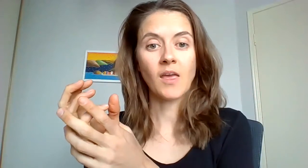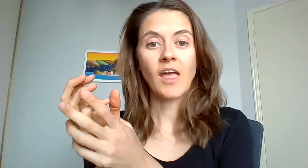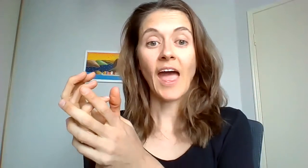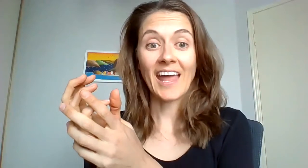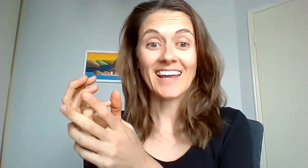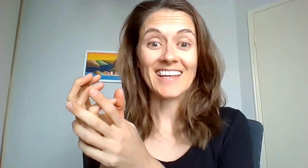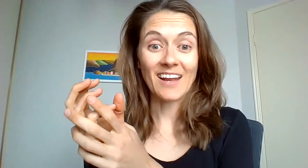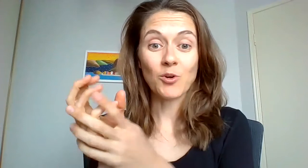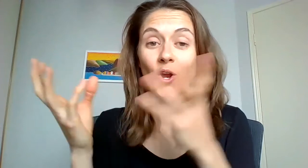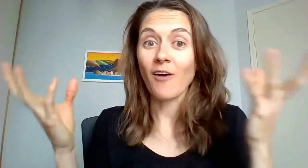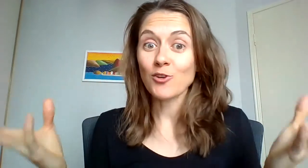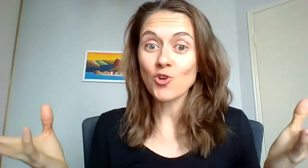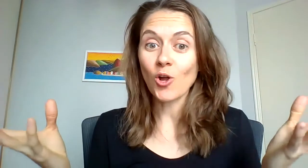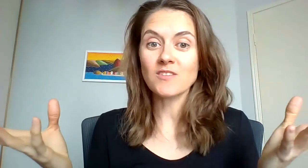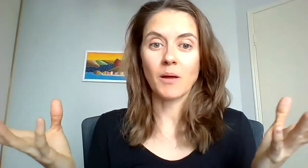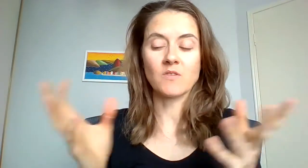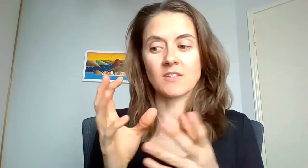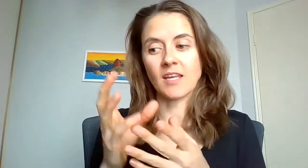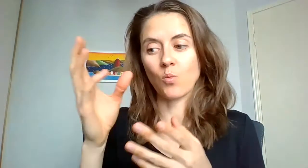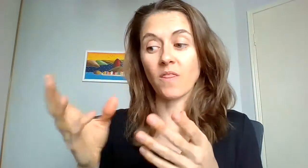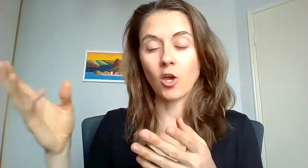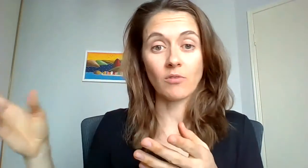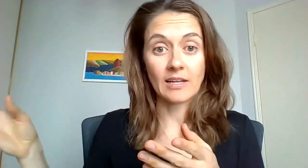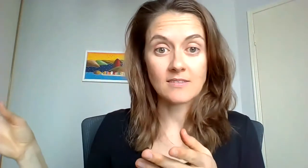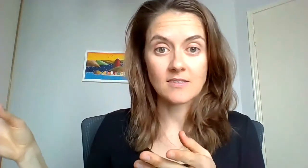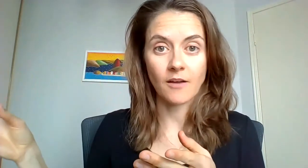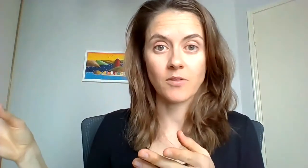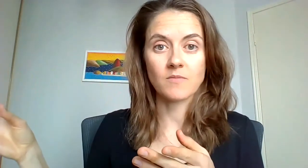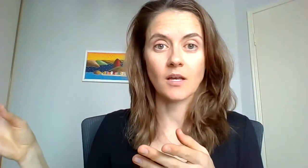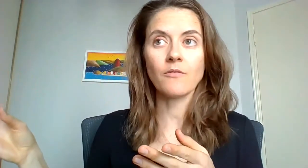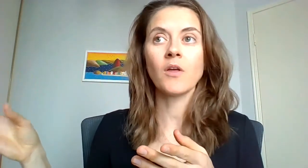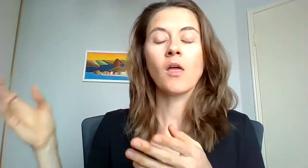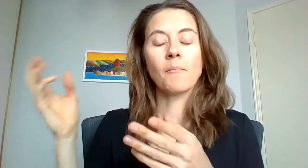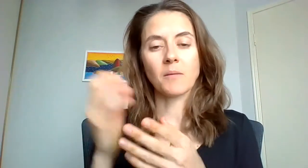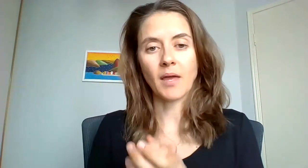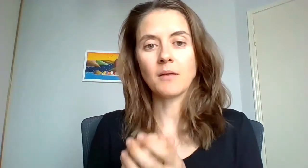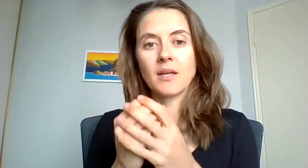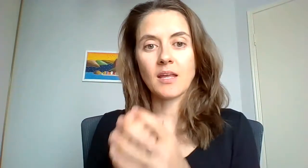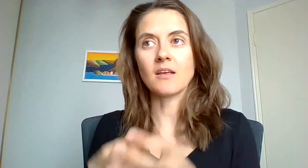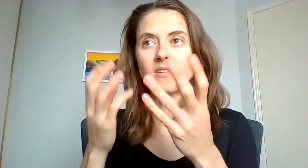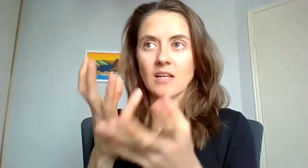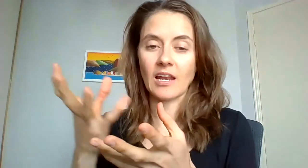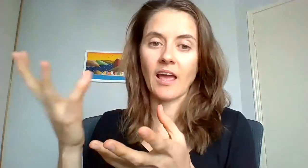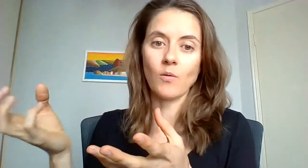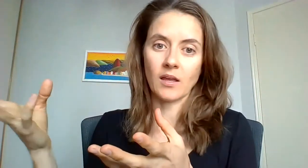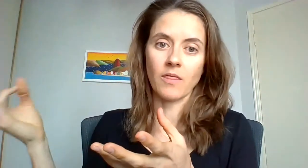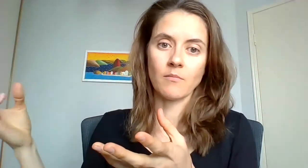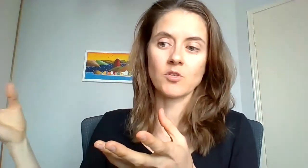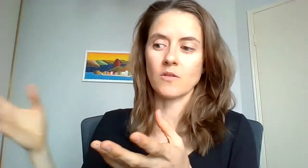and again we don't have control as mums to say when they're going to release this stuff themselves but the main bit is, is allowing them to